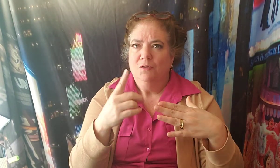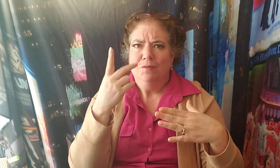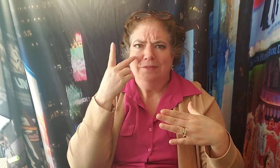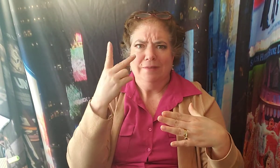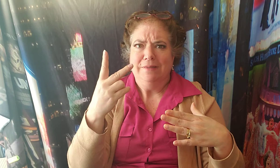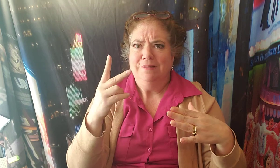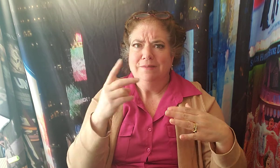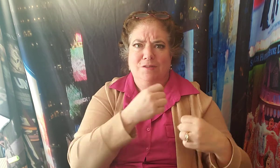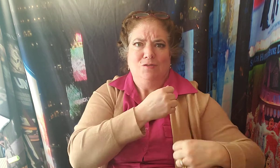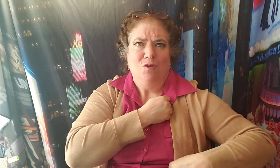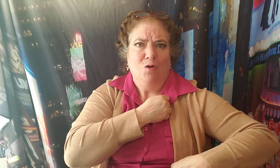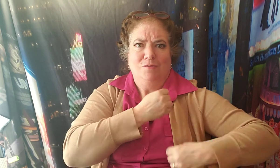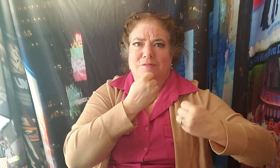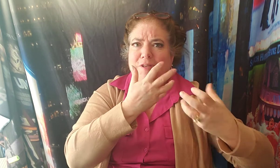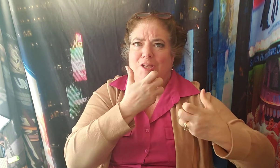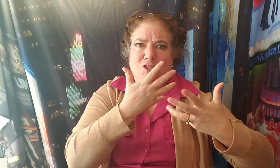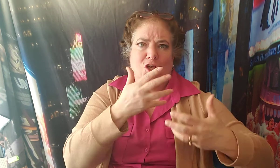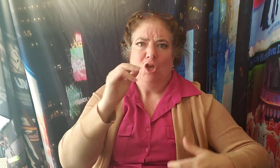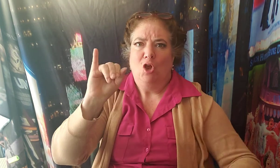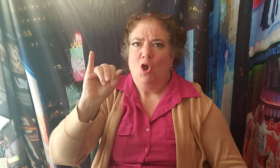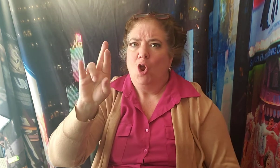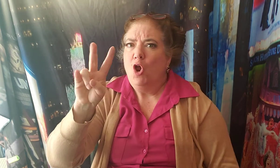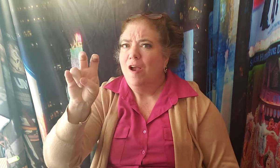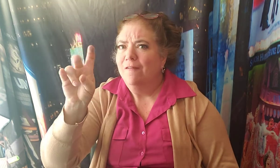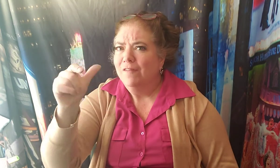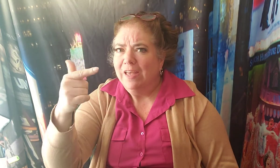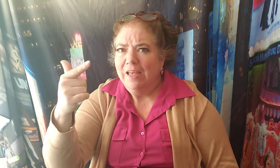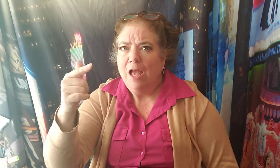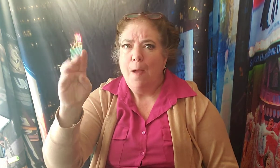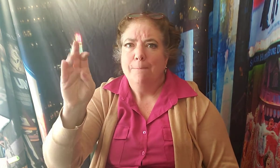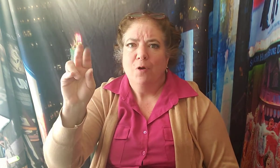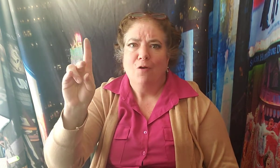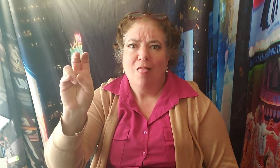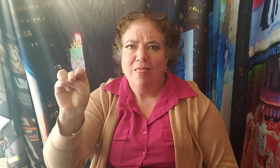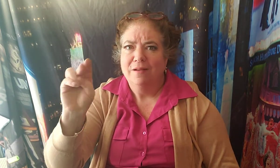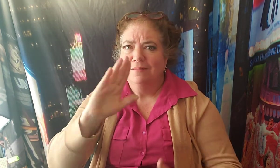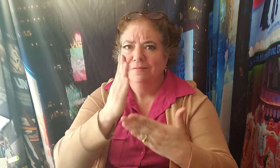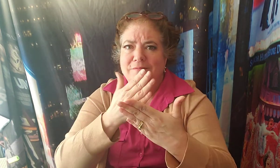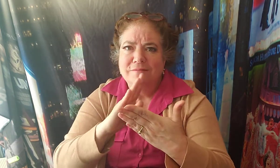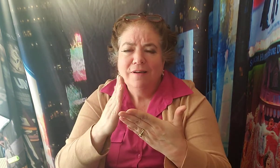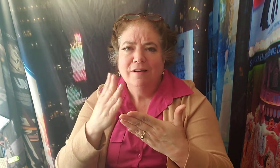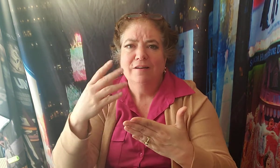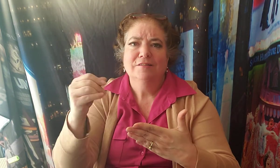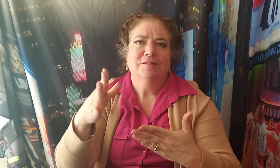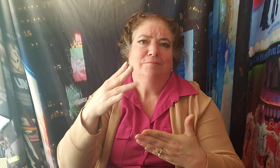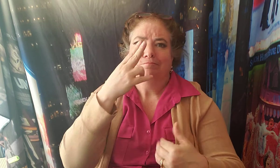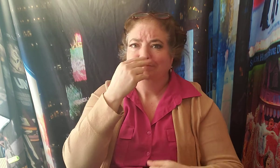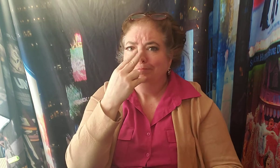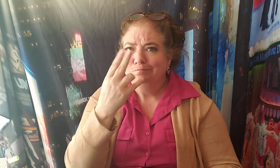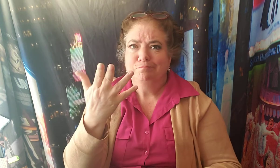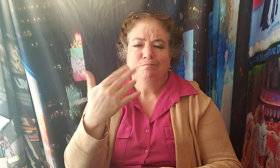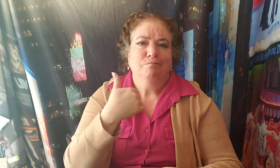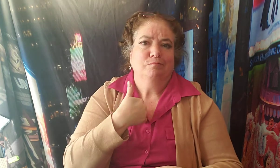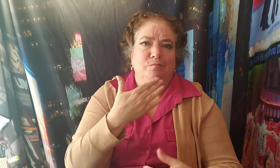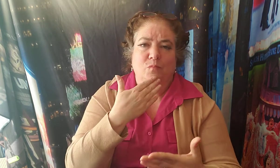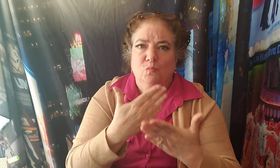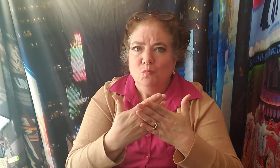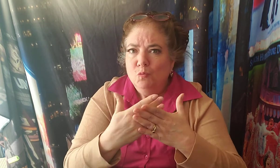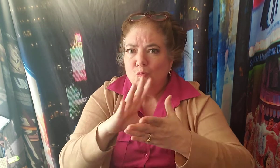Berlin songs Doing funny skits Being marvelous And already in the intermission The buzz in the theater Was extraordinary This was